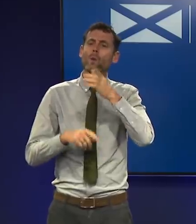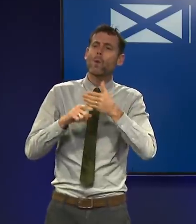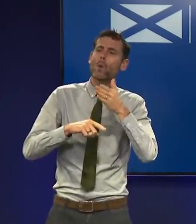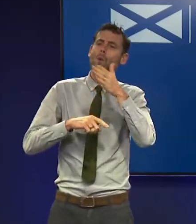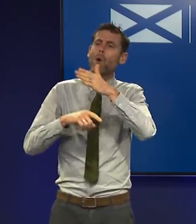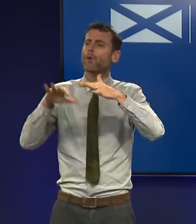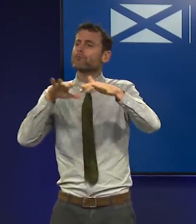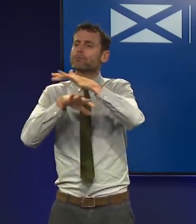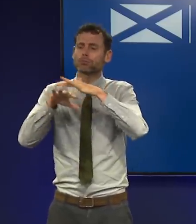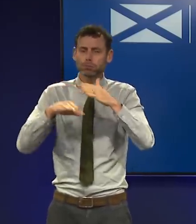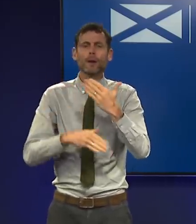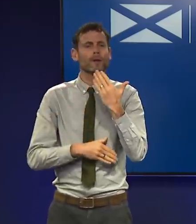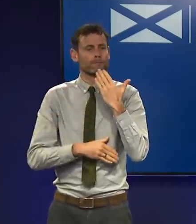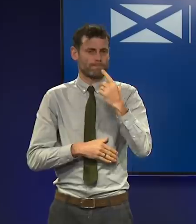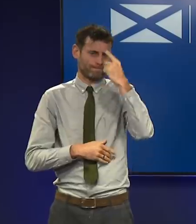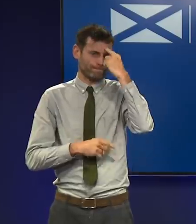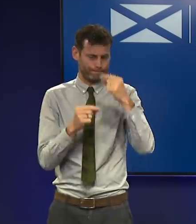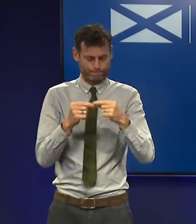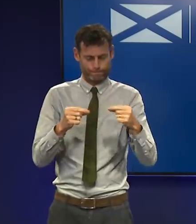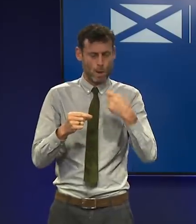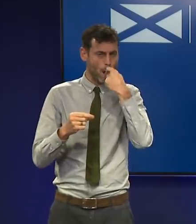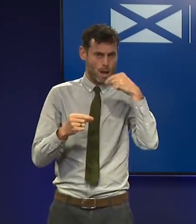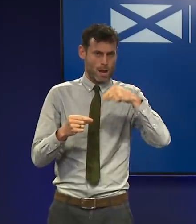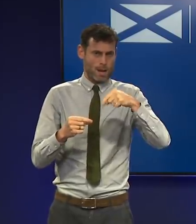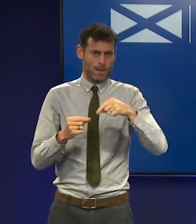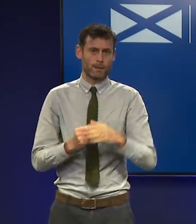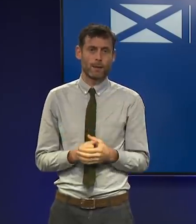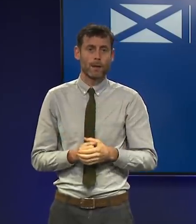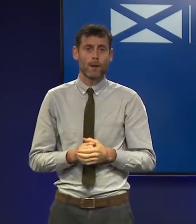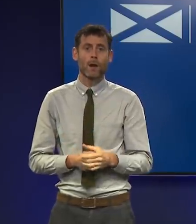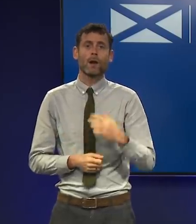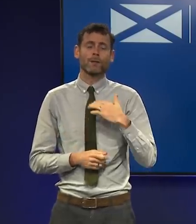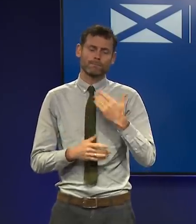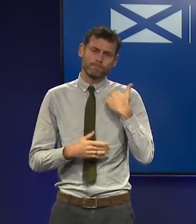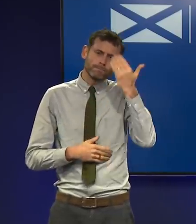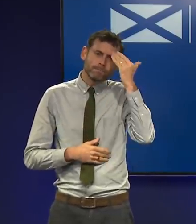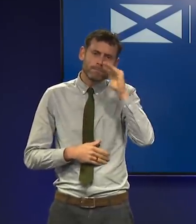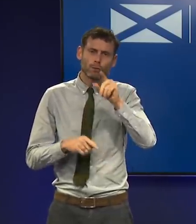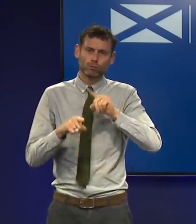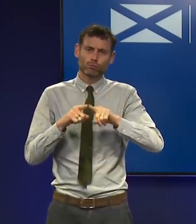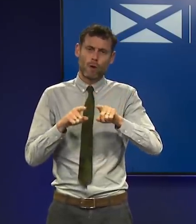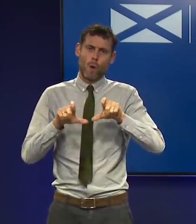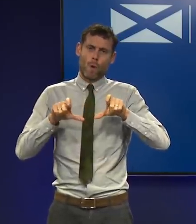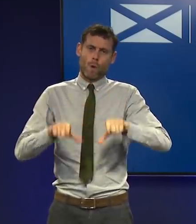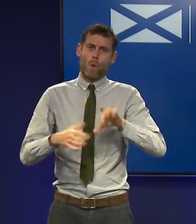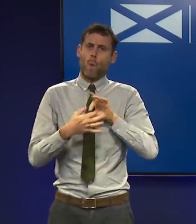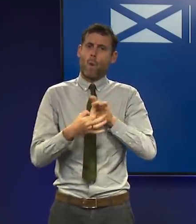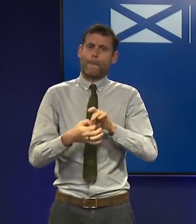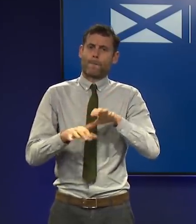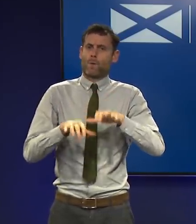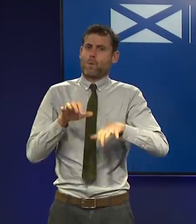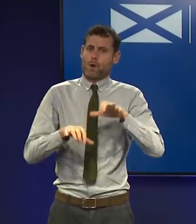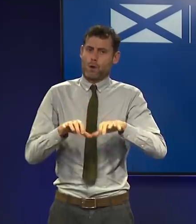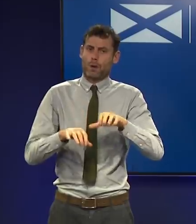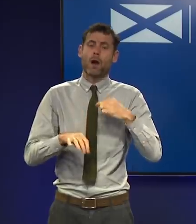socially with people from other households. We're also reminding people to work from home if possible. As of today, I'm asking